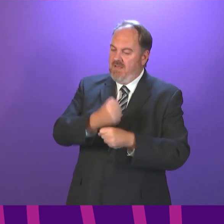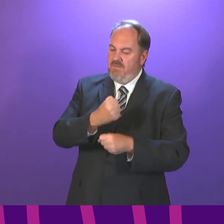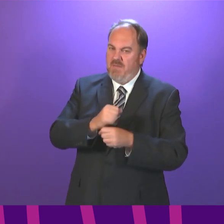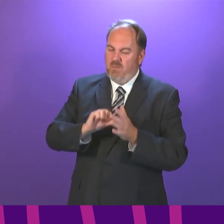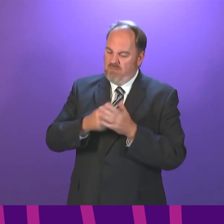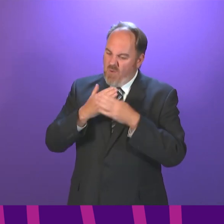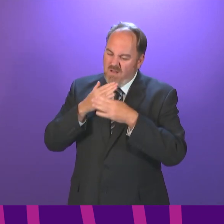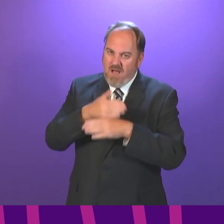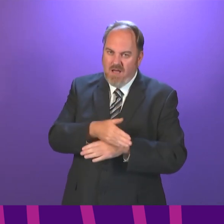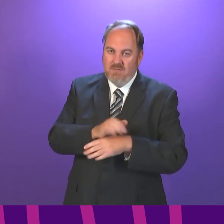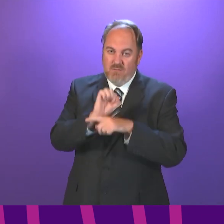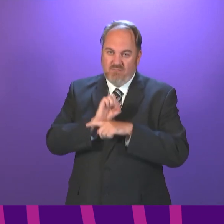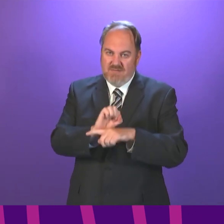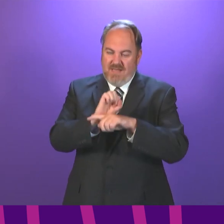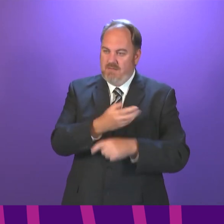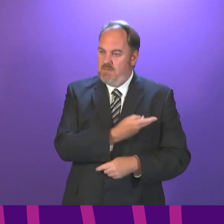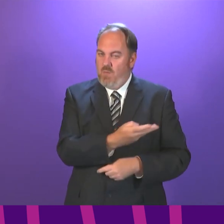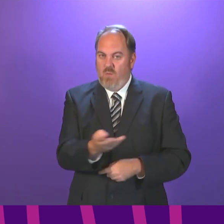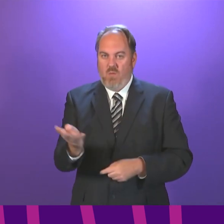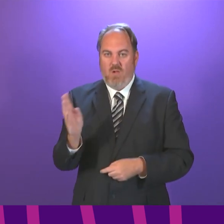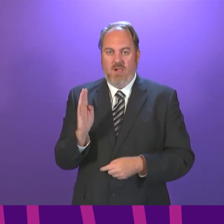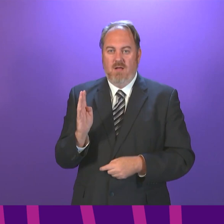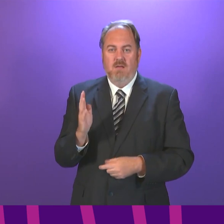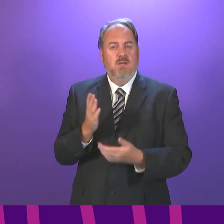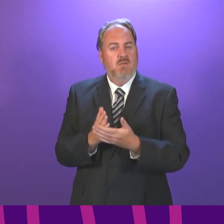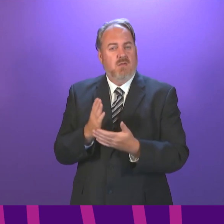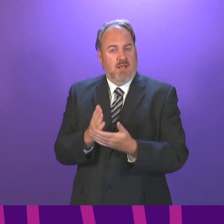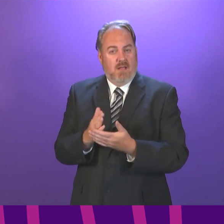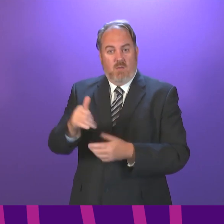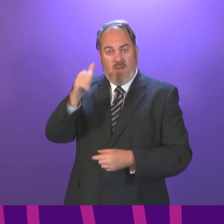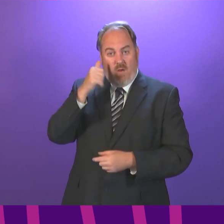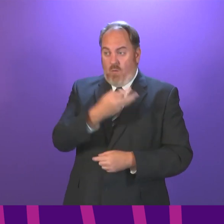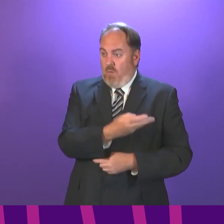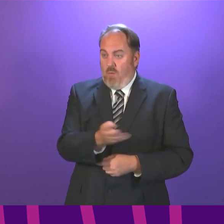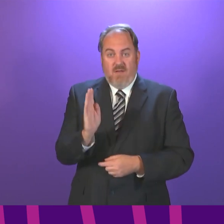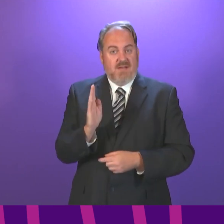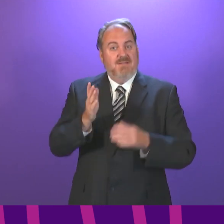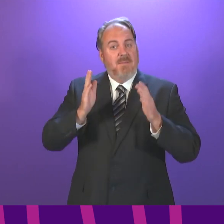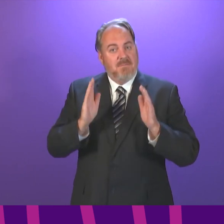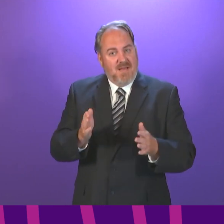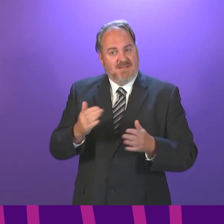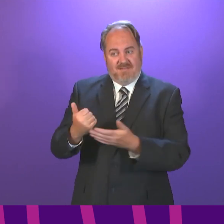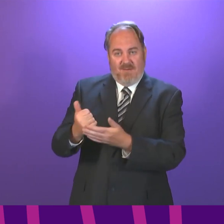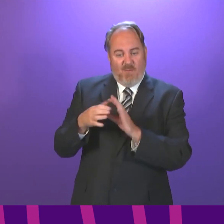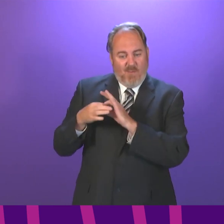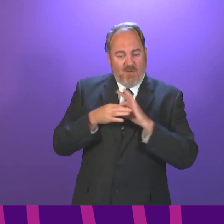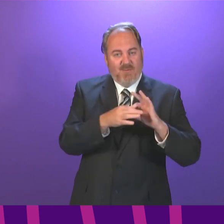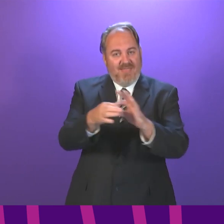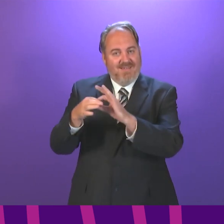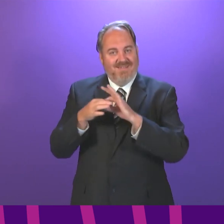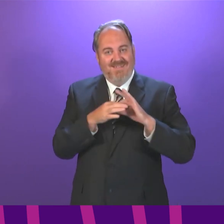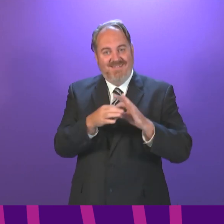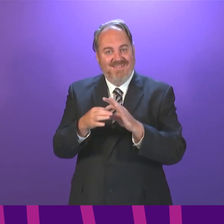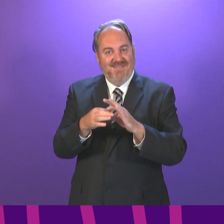country safe. As has also been the case throughout, we all have a part to play in keeping the virus under control. As always,